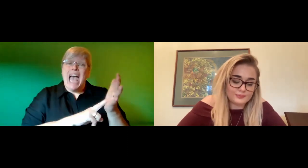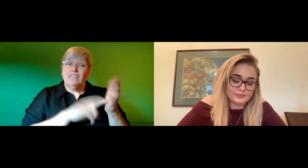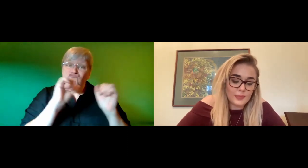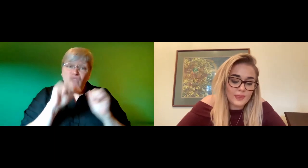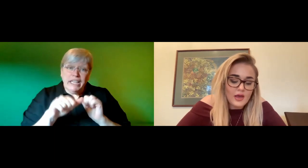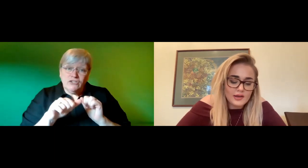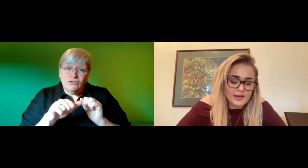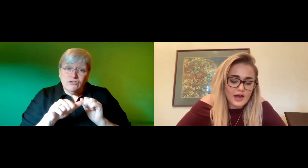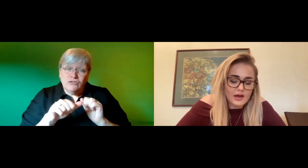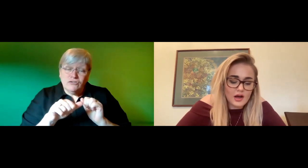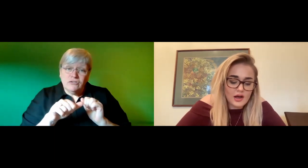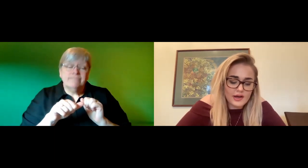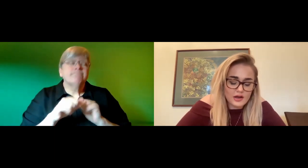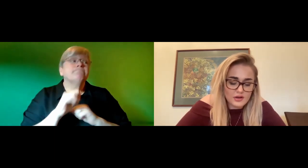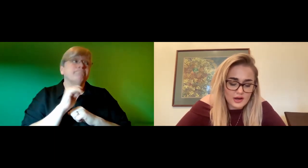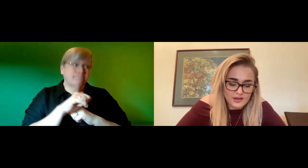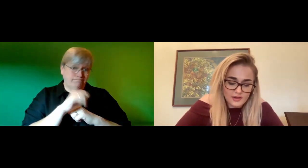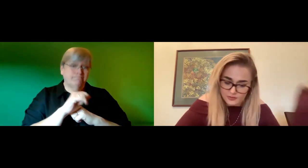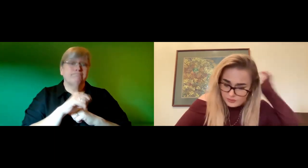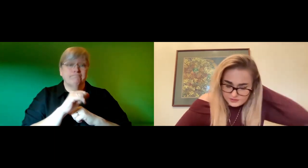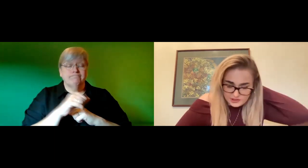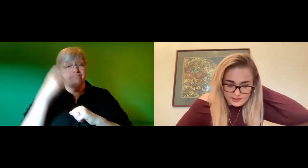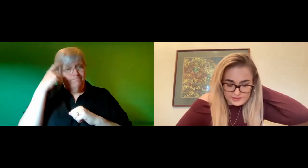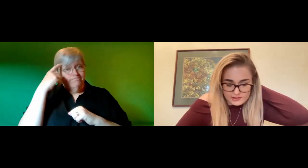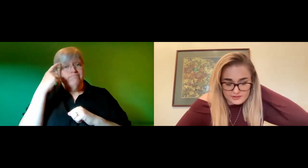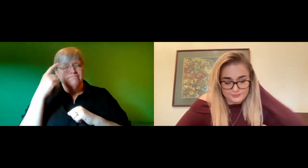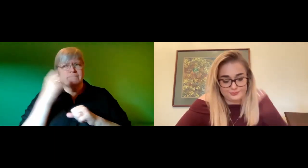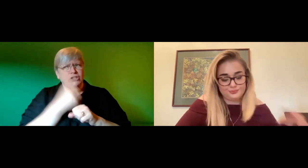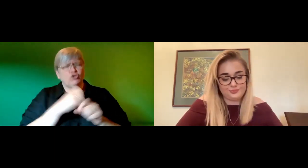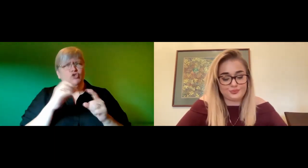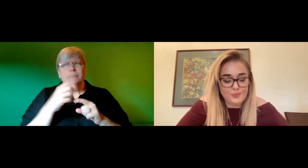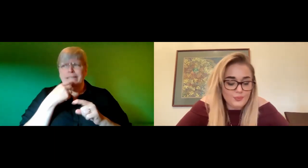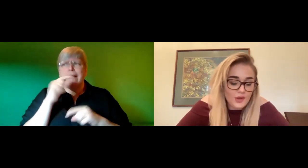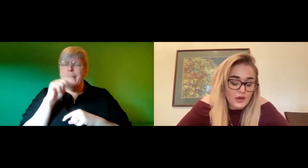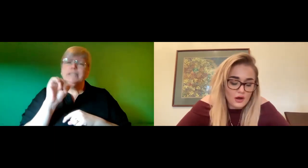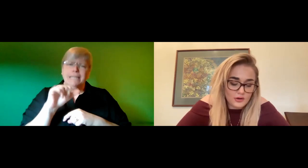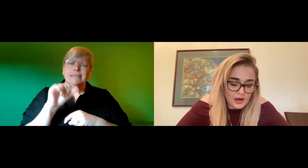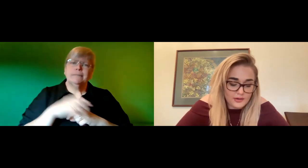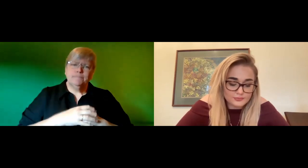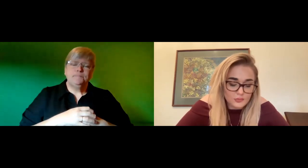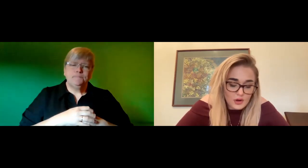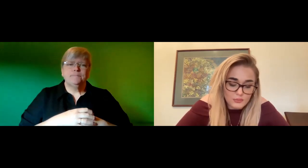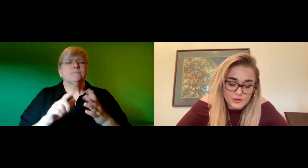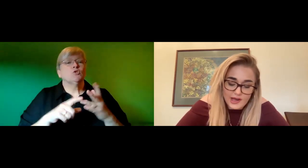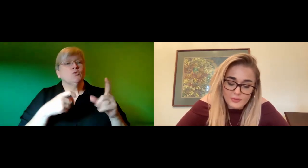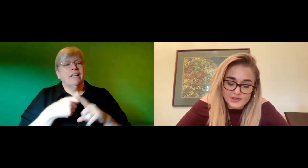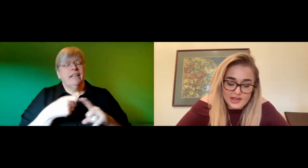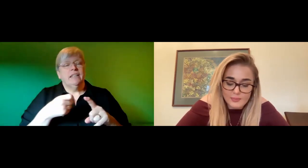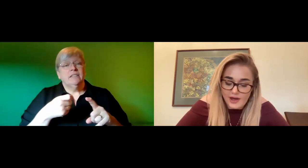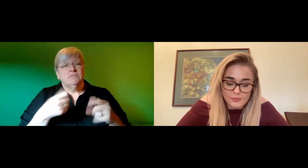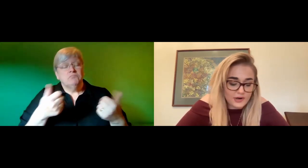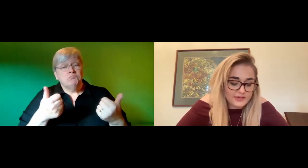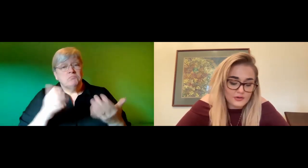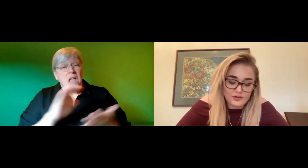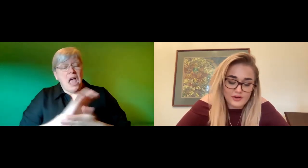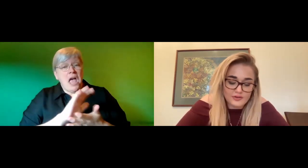yeah i uh i think that's what the gp said okay would you be able to